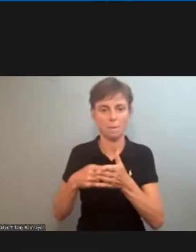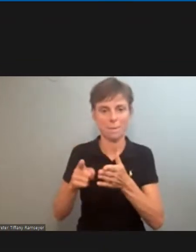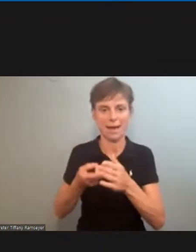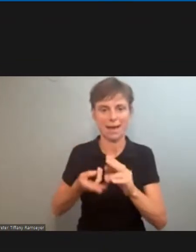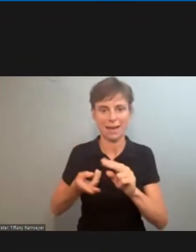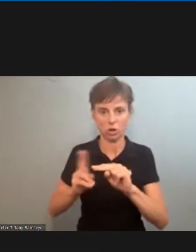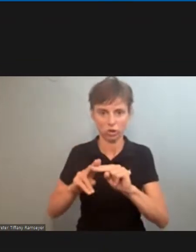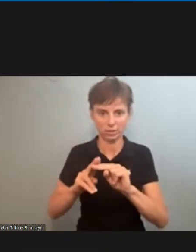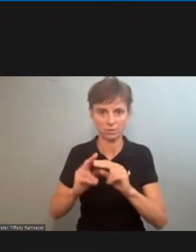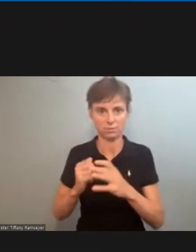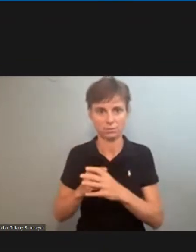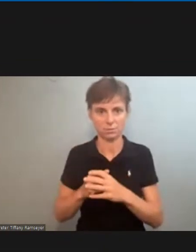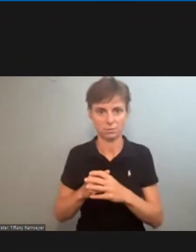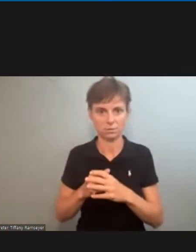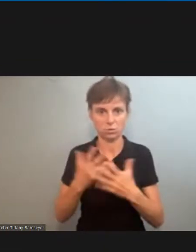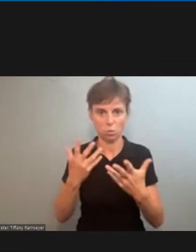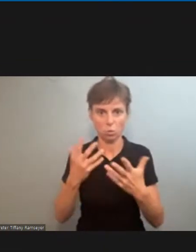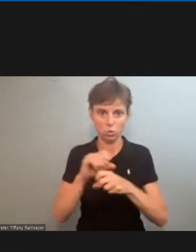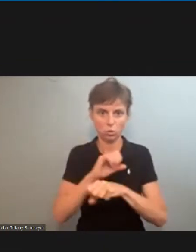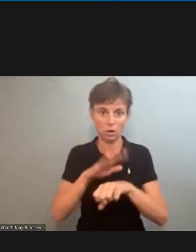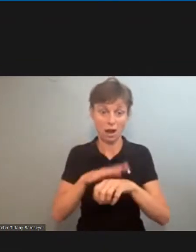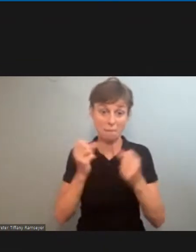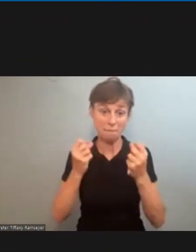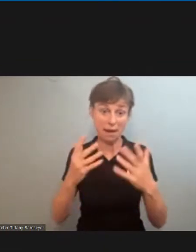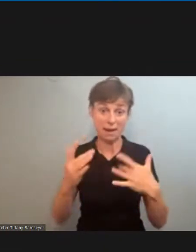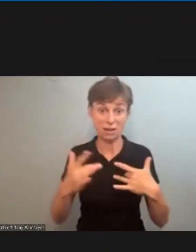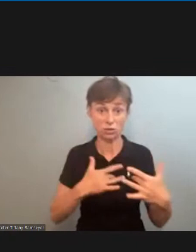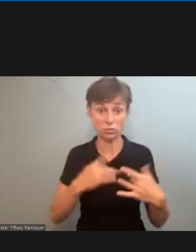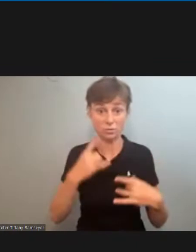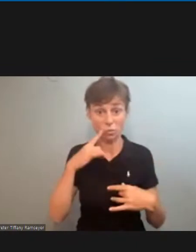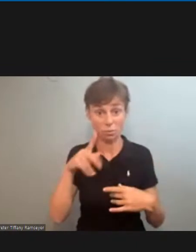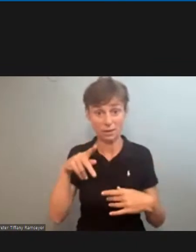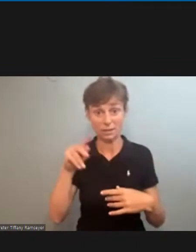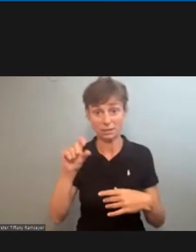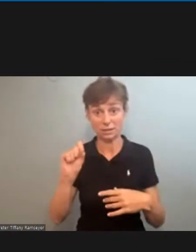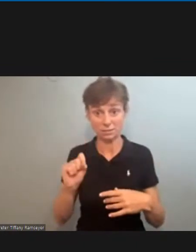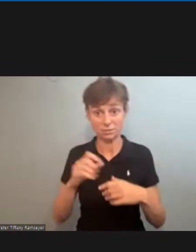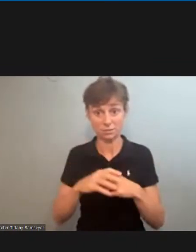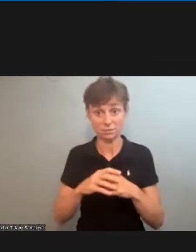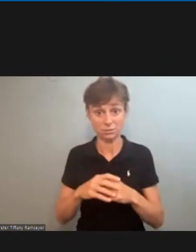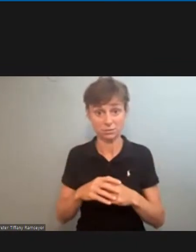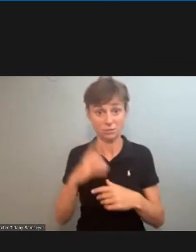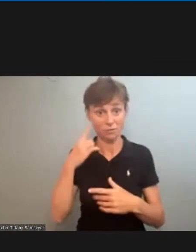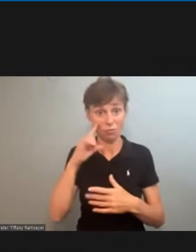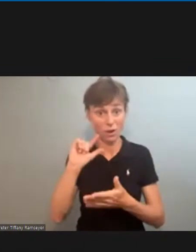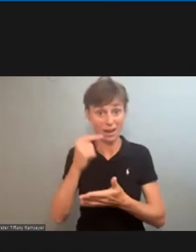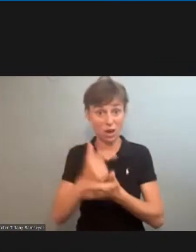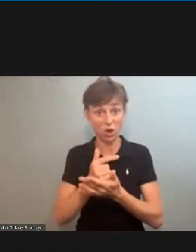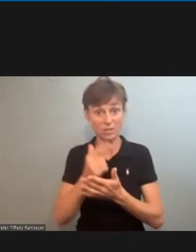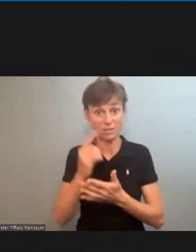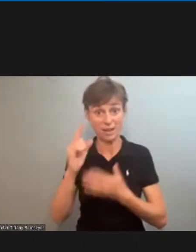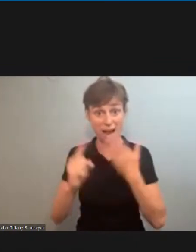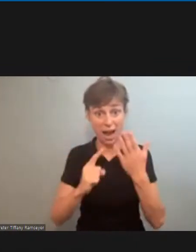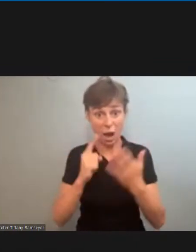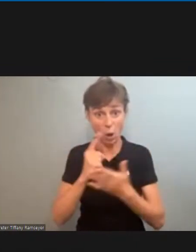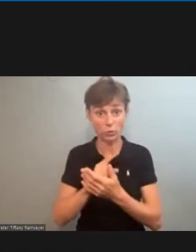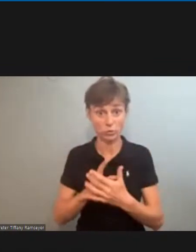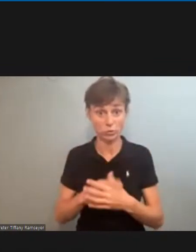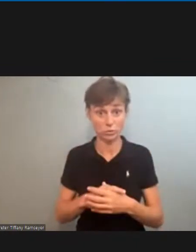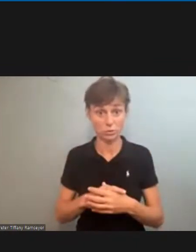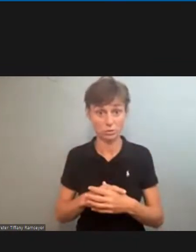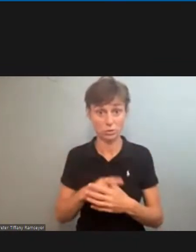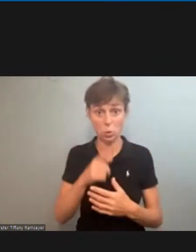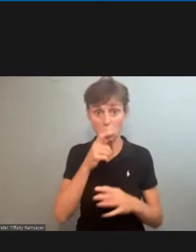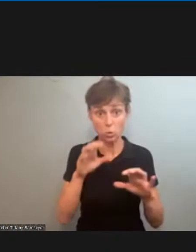want to work on the many concerns and legitimate concerns of the PTS in terms of guaranteed hours uh in terms of who's doing